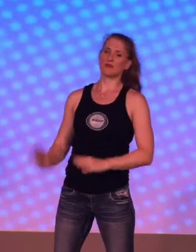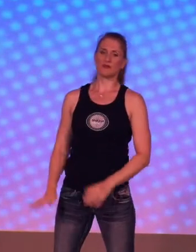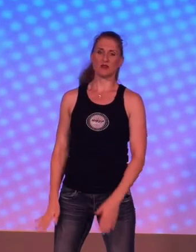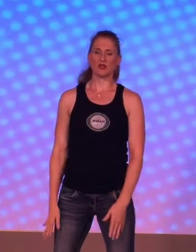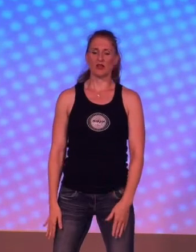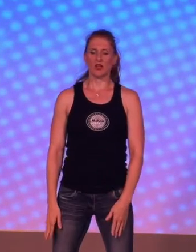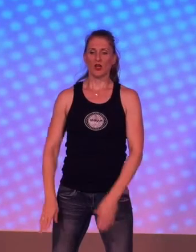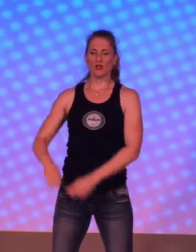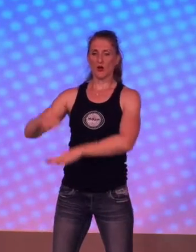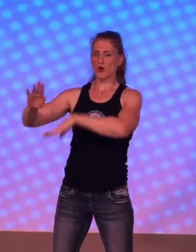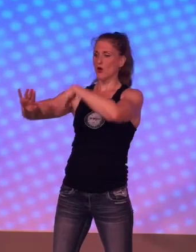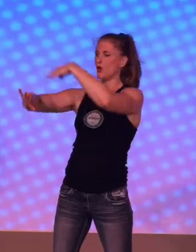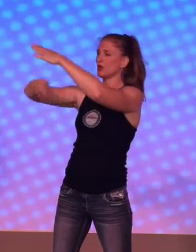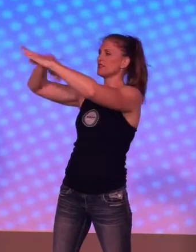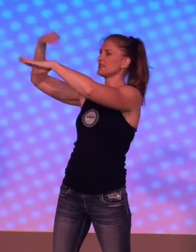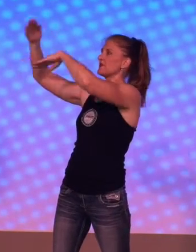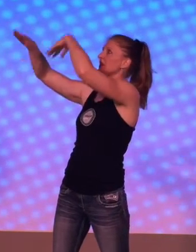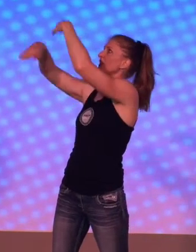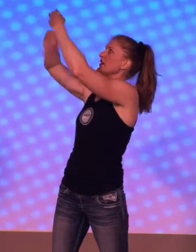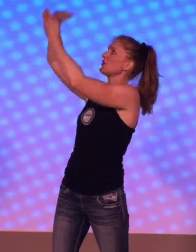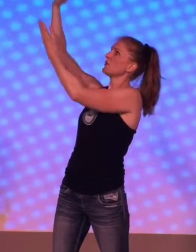that with me. The Holy Spirit.